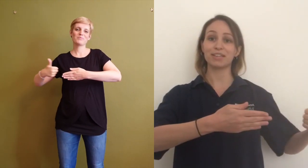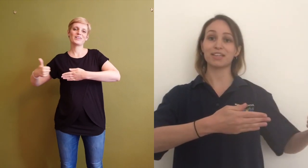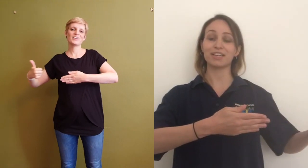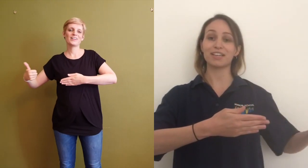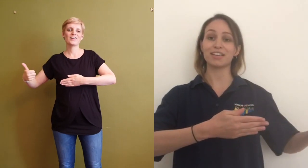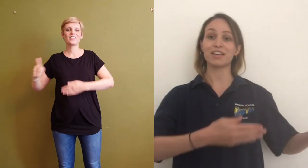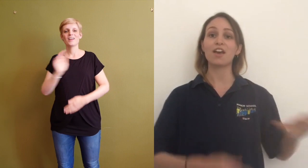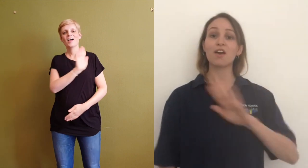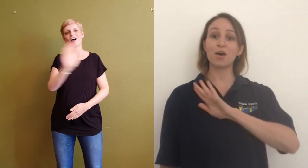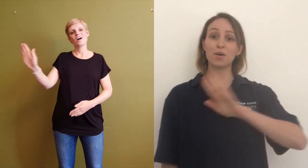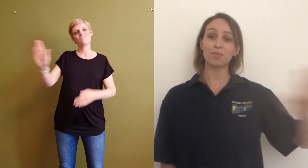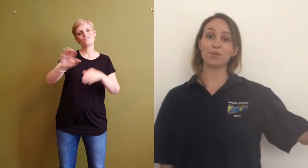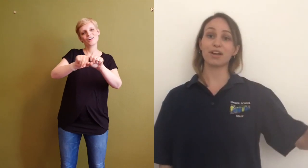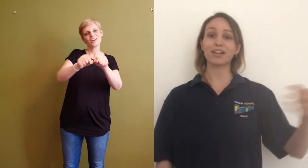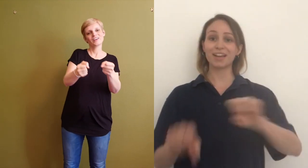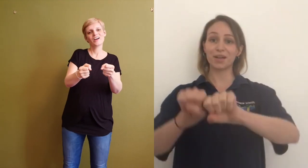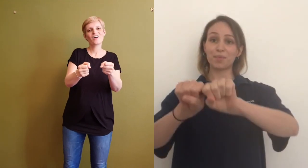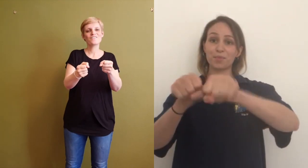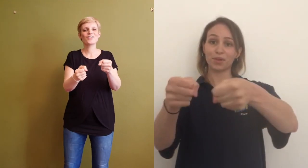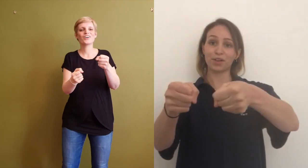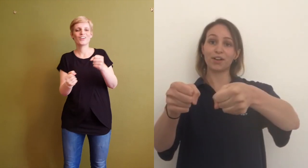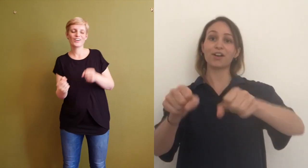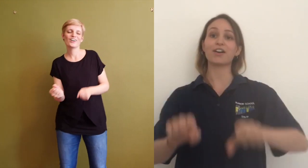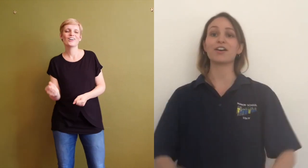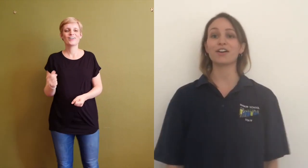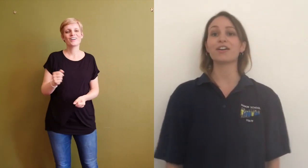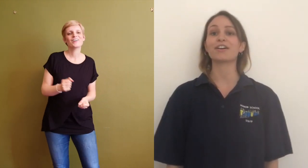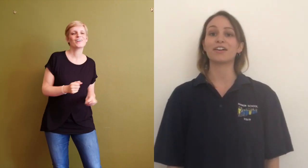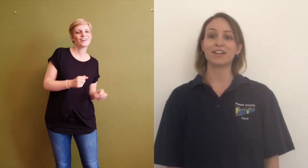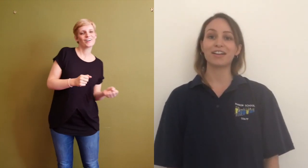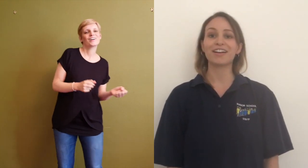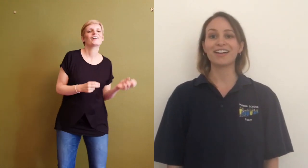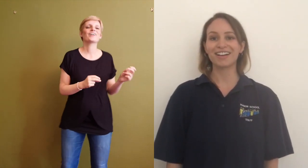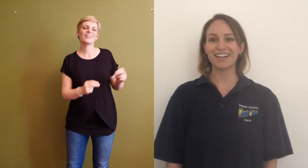always be Unbreakable